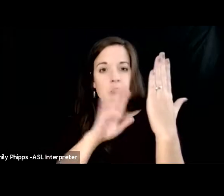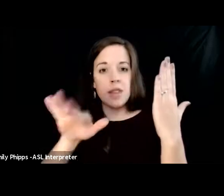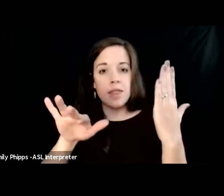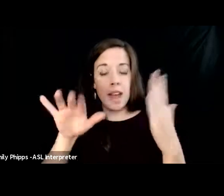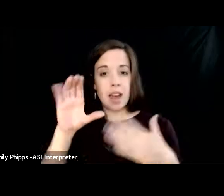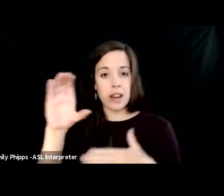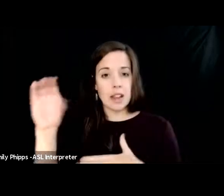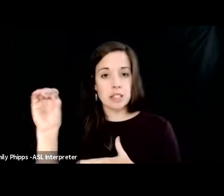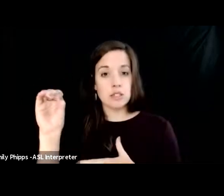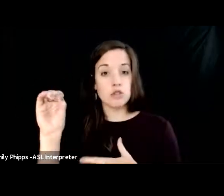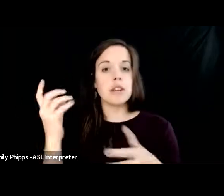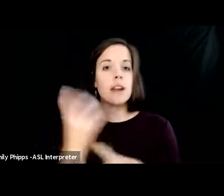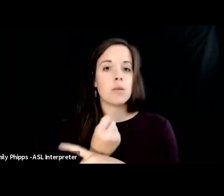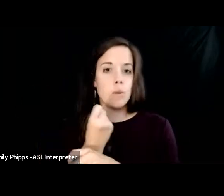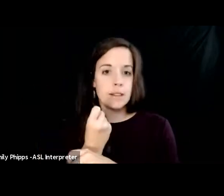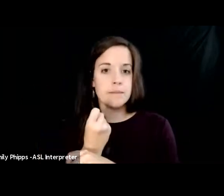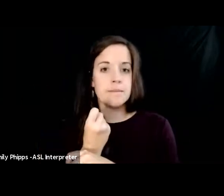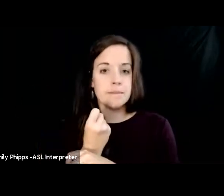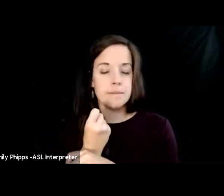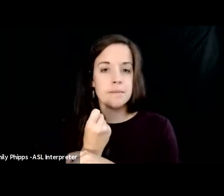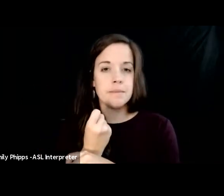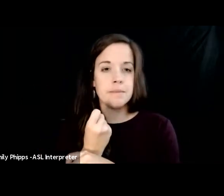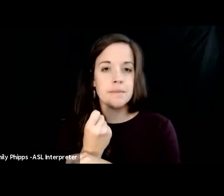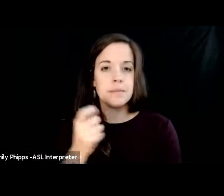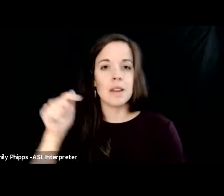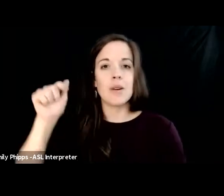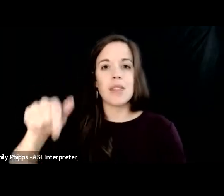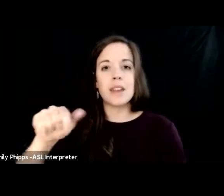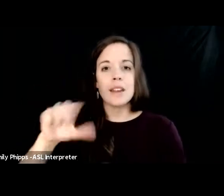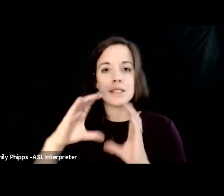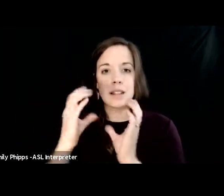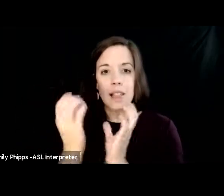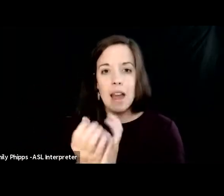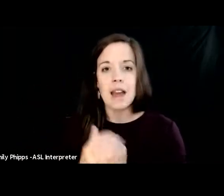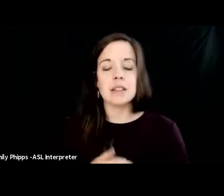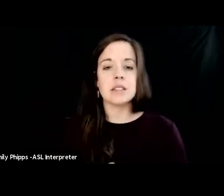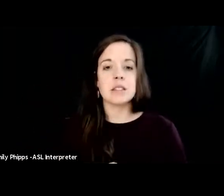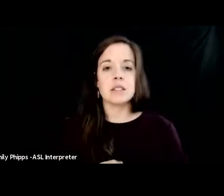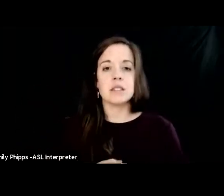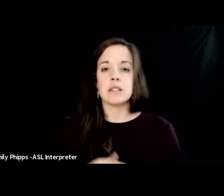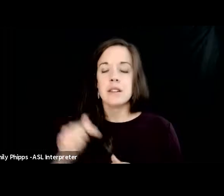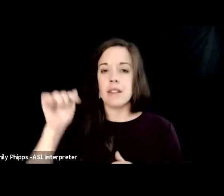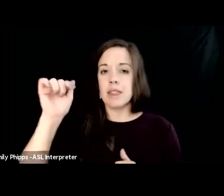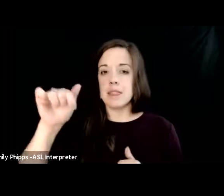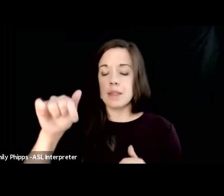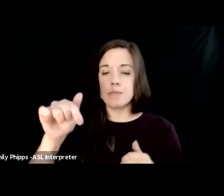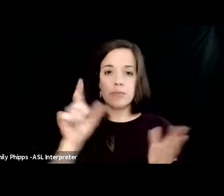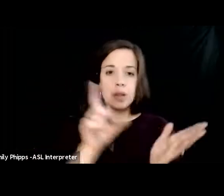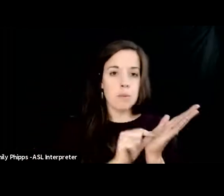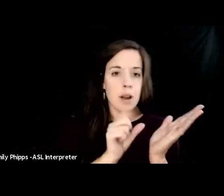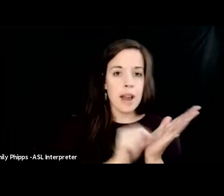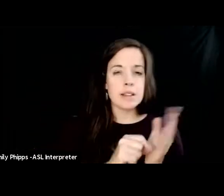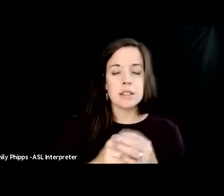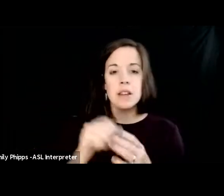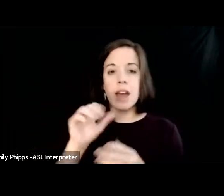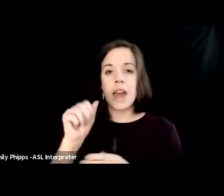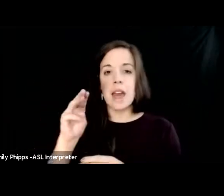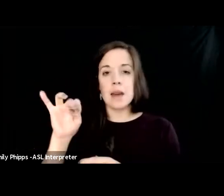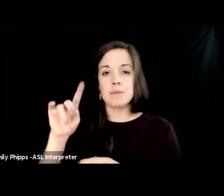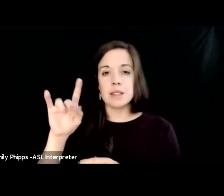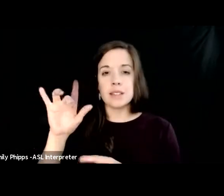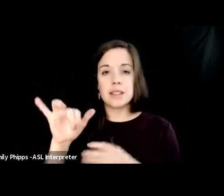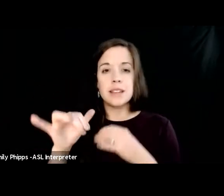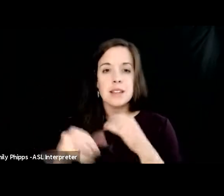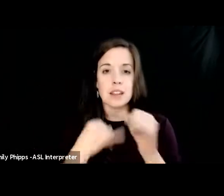and so this class the press conference that we had groups like amnesty international protect the